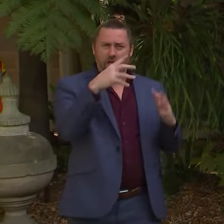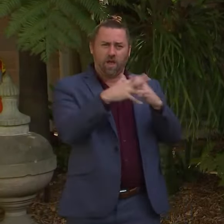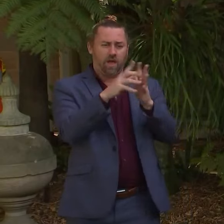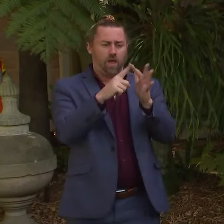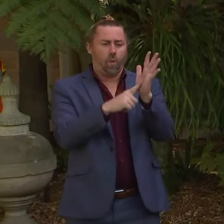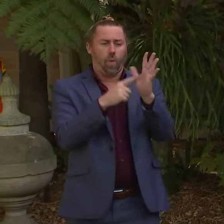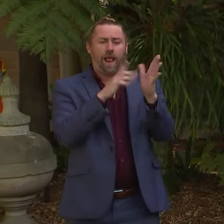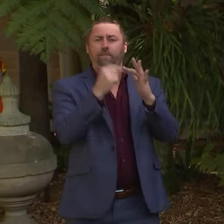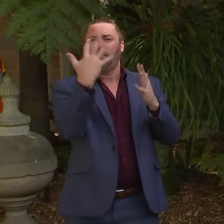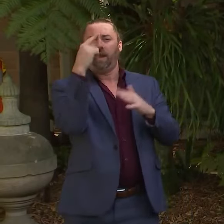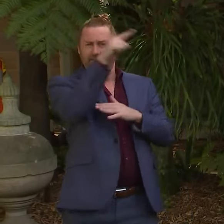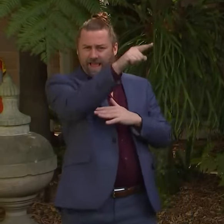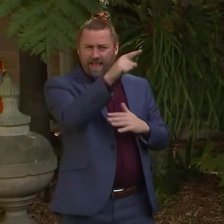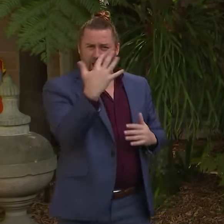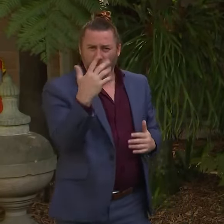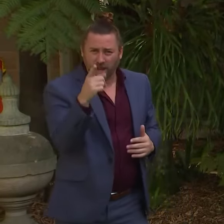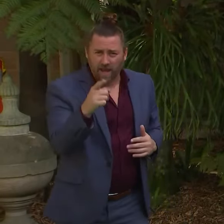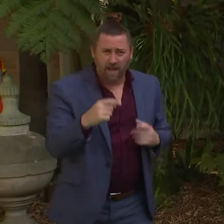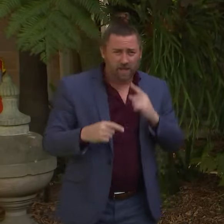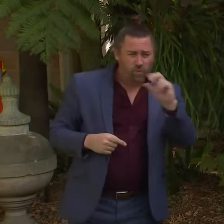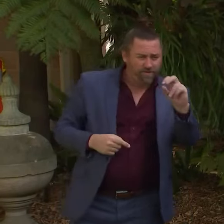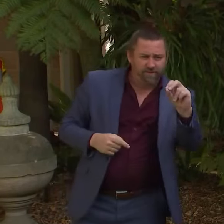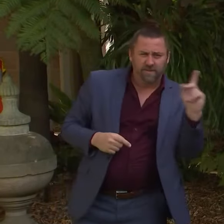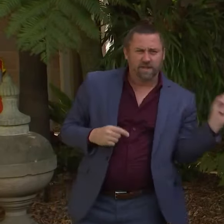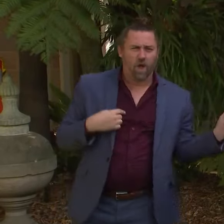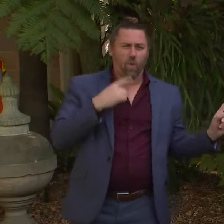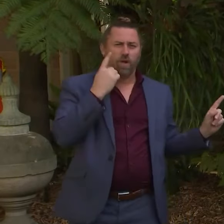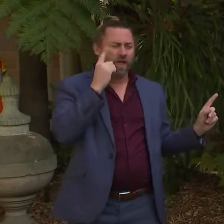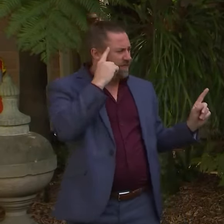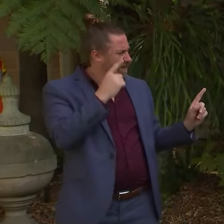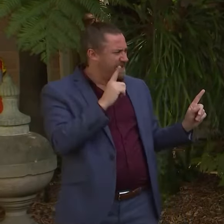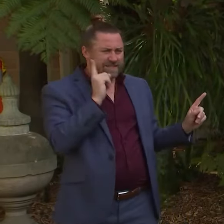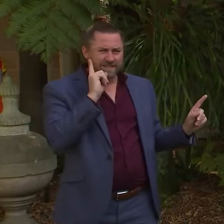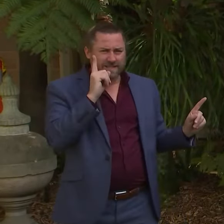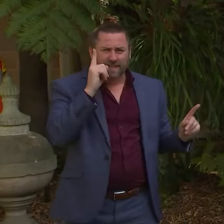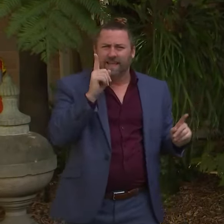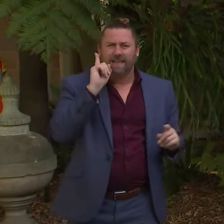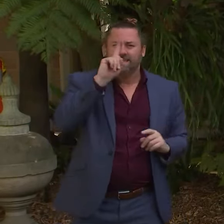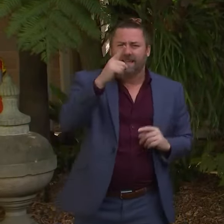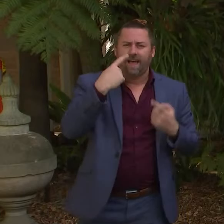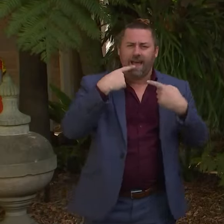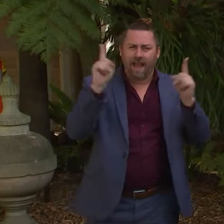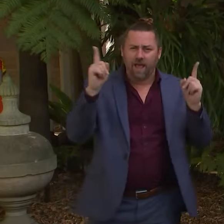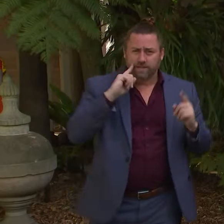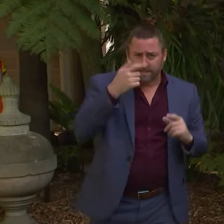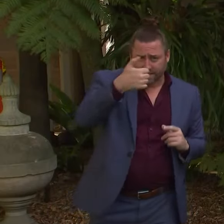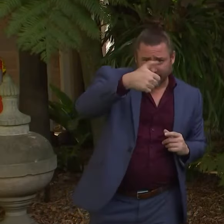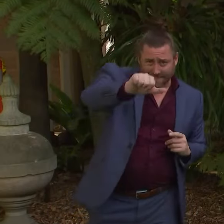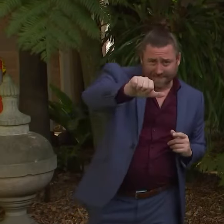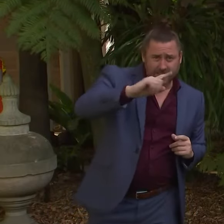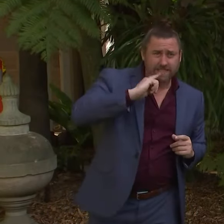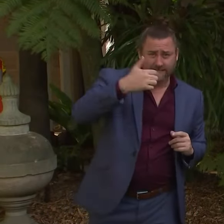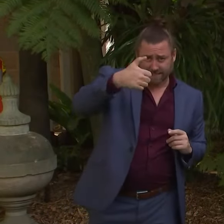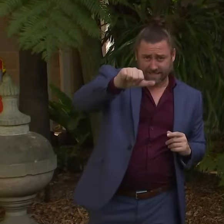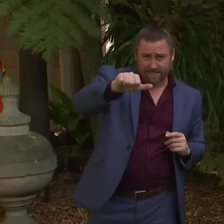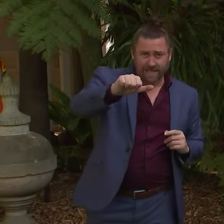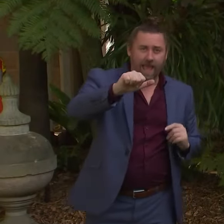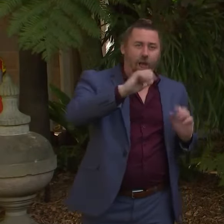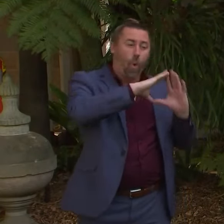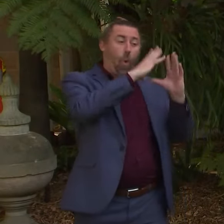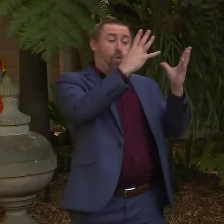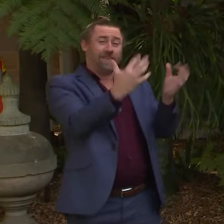I'll have to get those figures for you. I believe, I believe they said that all at the presser yesterday, but, yeah,